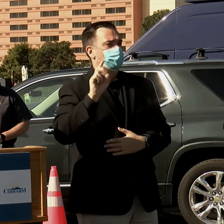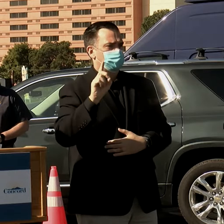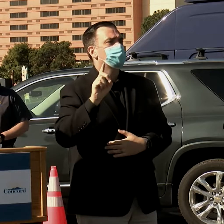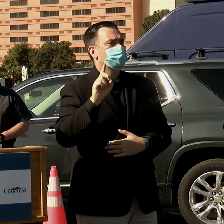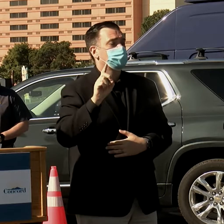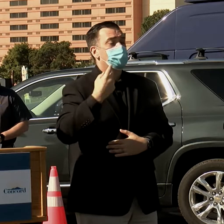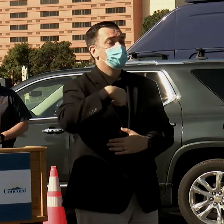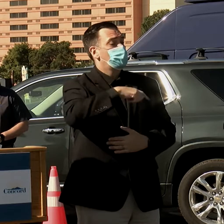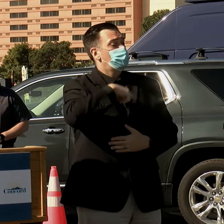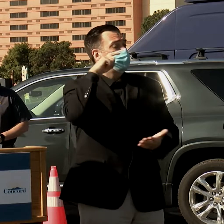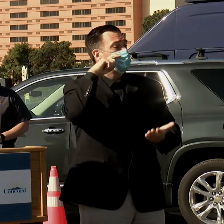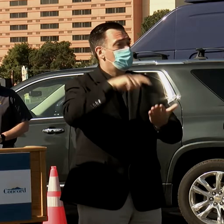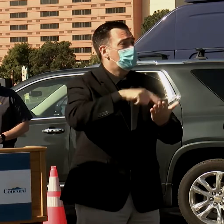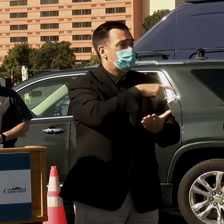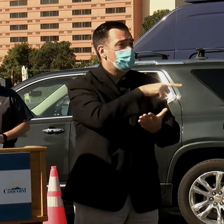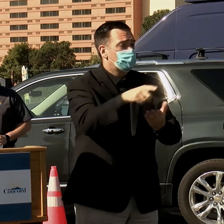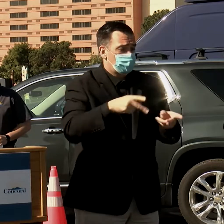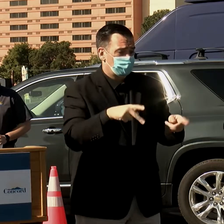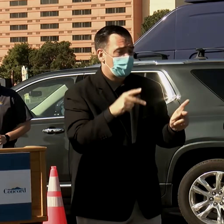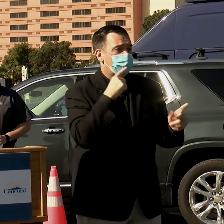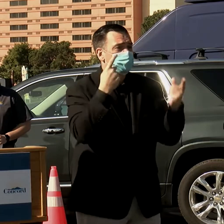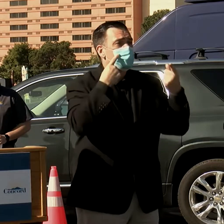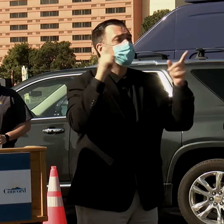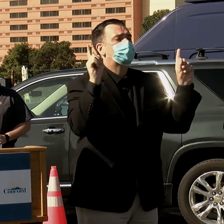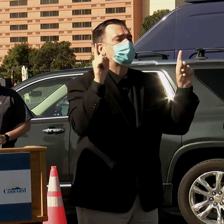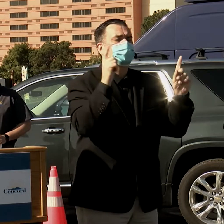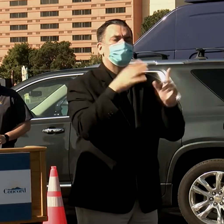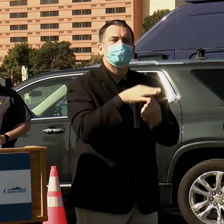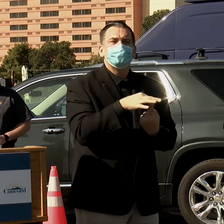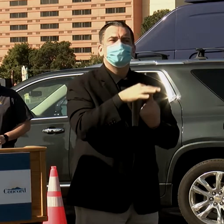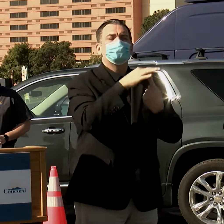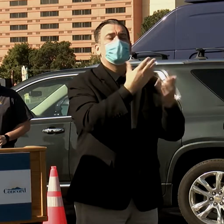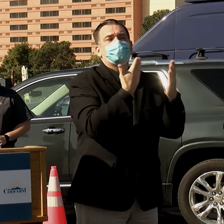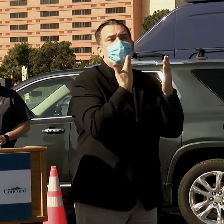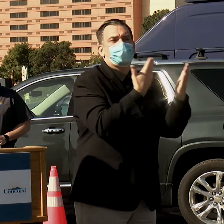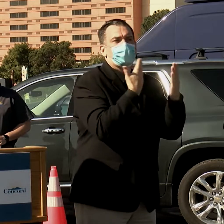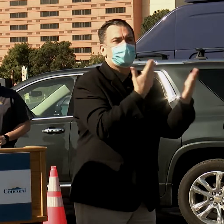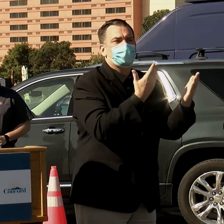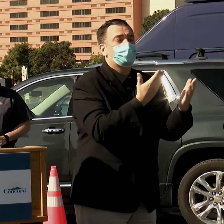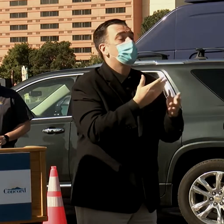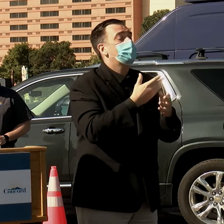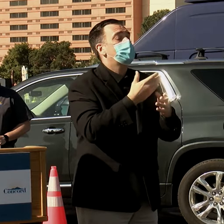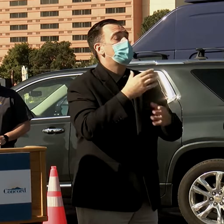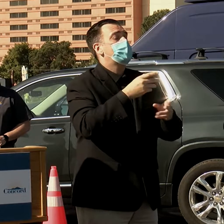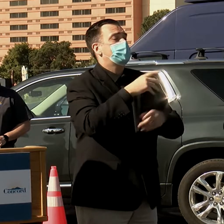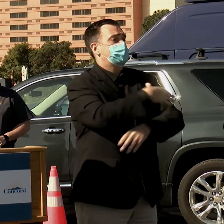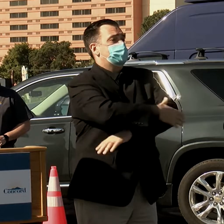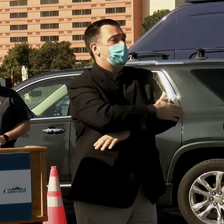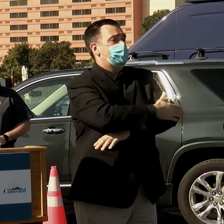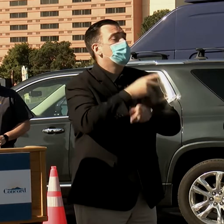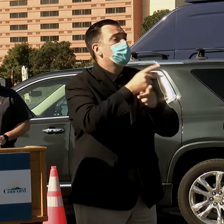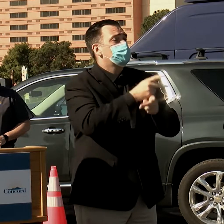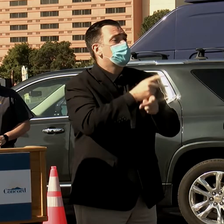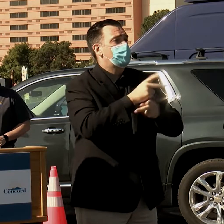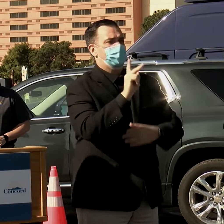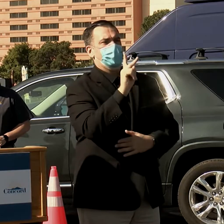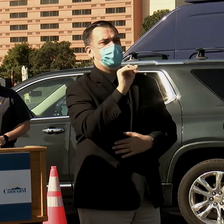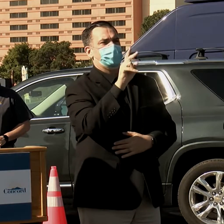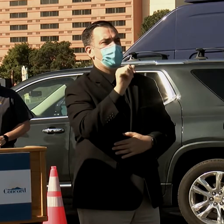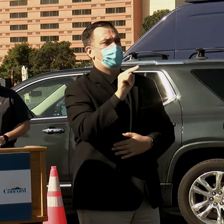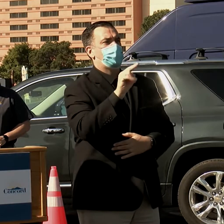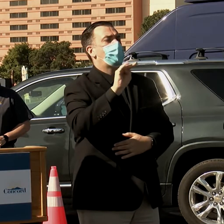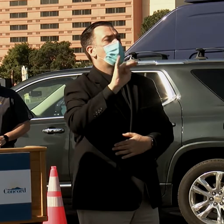who made this possible, I want to offer a special thank you to County Supervisor Karen Mitchoff, who represents this area,